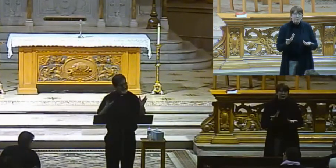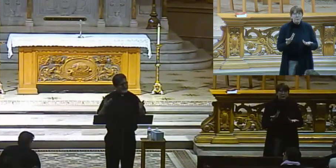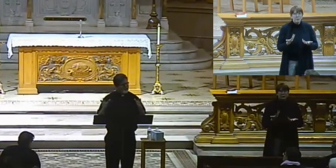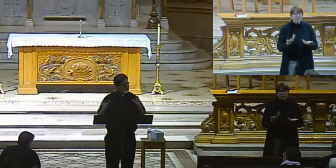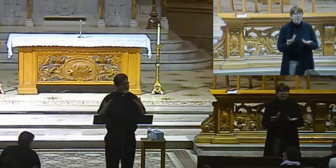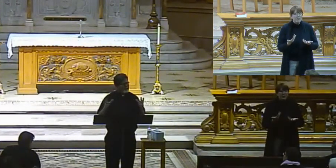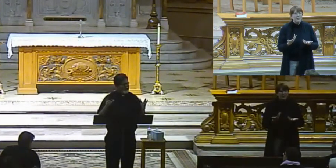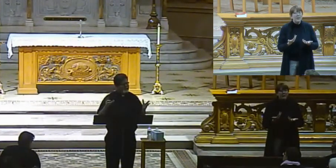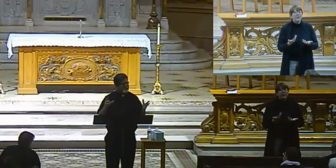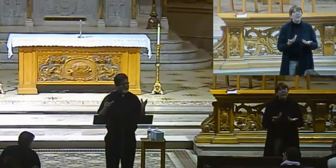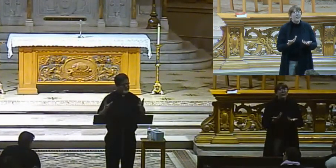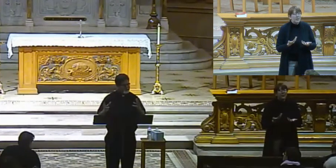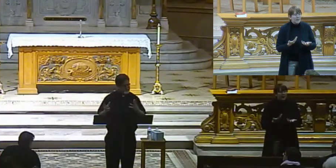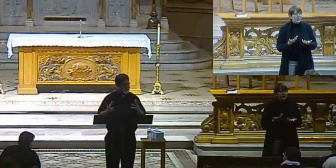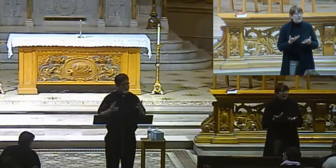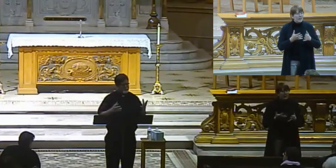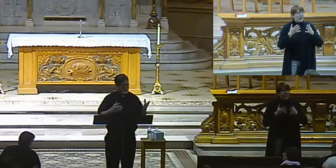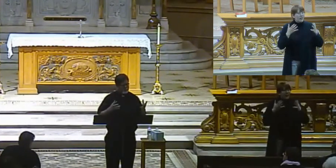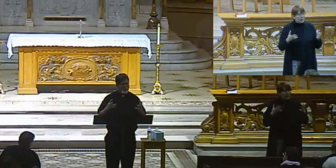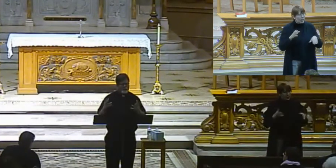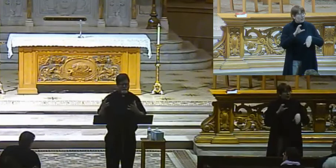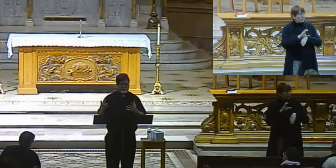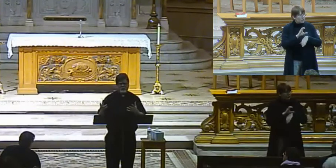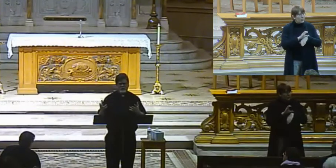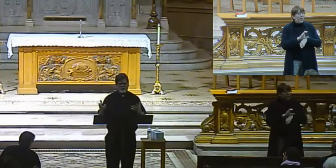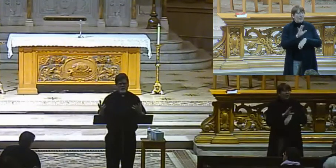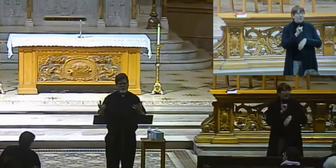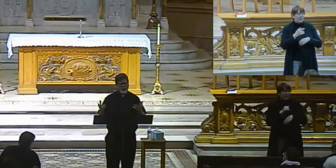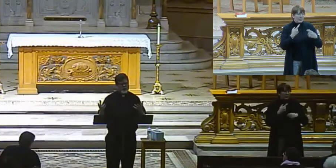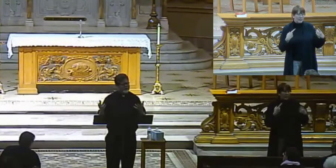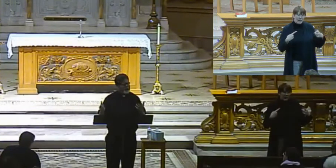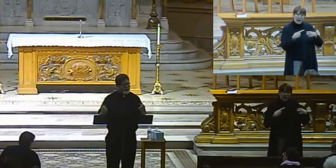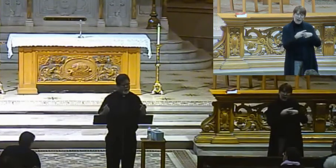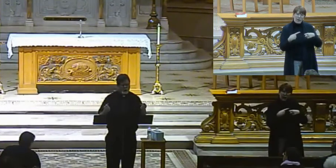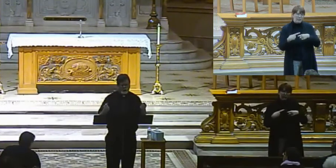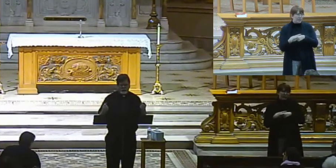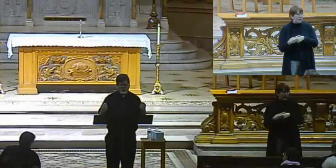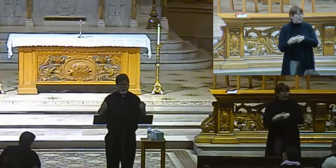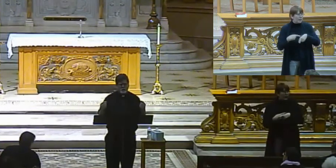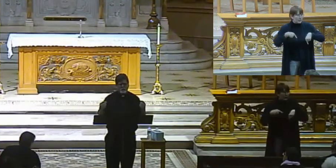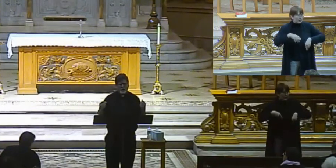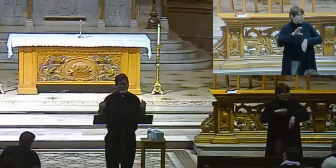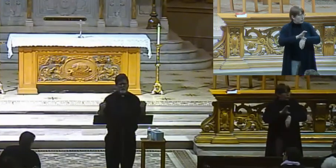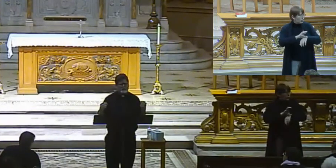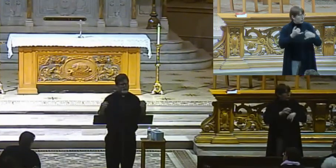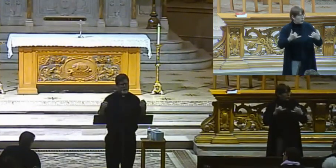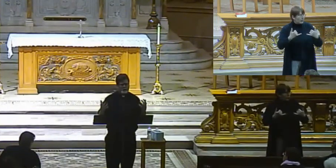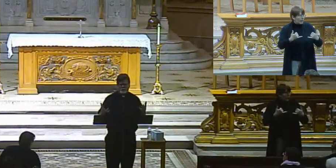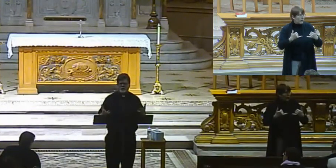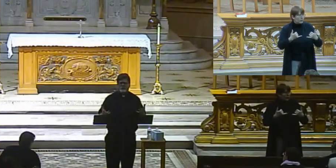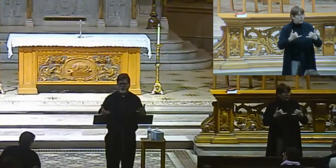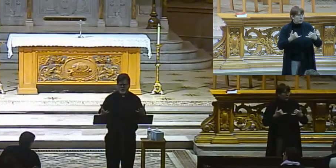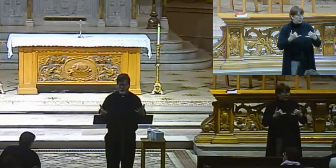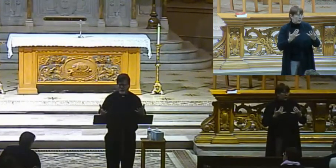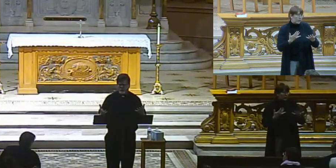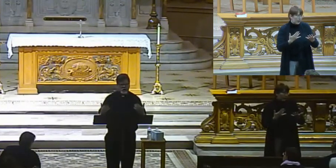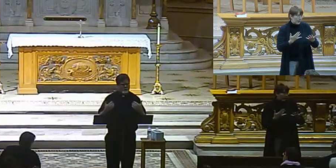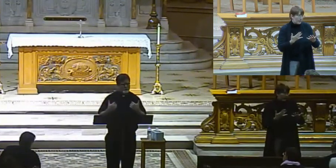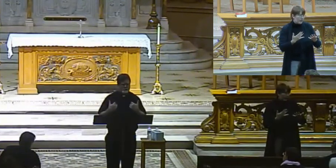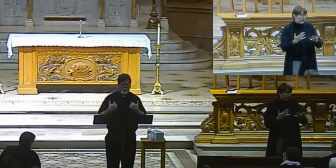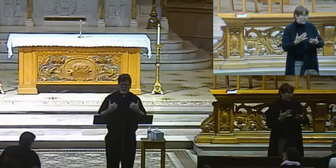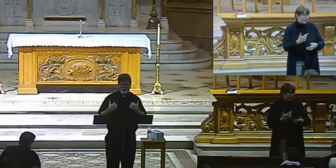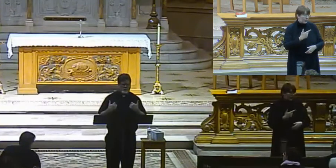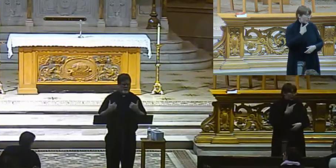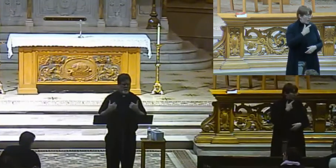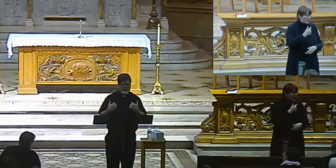And that's going on a lot in the church today. This is one of the real conflicts of the church today, you know, the issue of same-sex relationships, all right? And